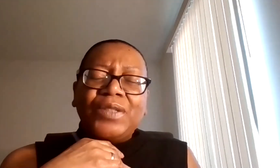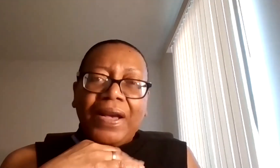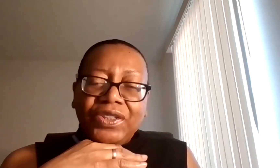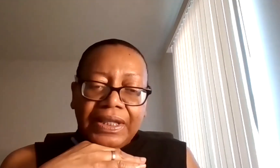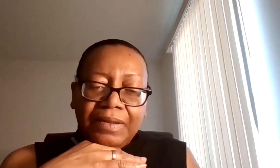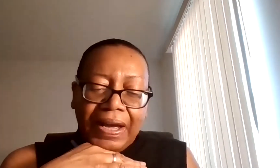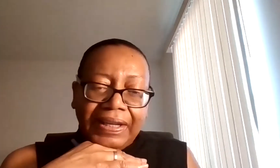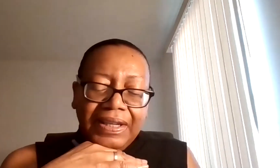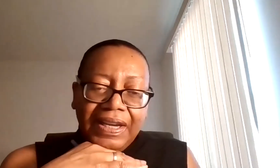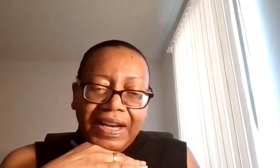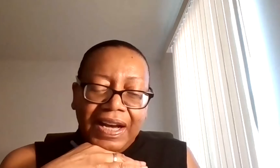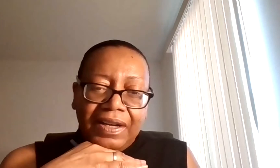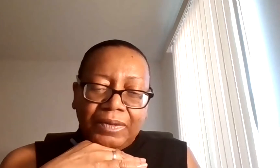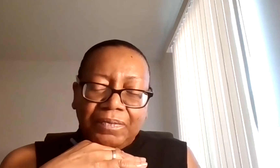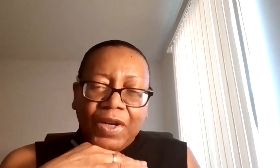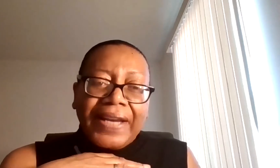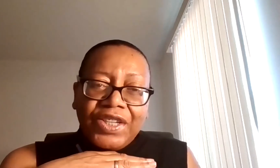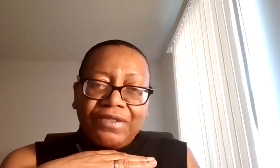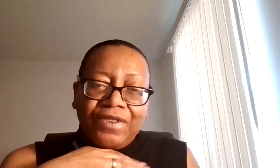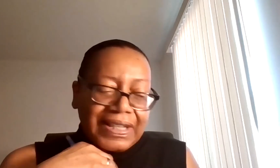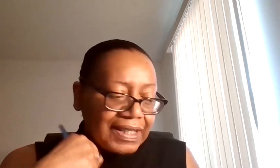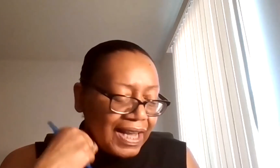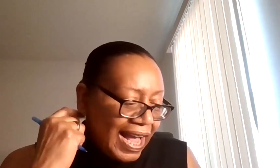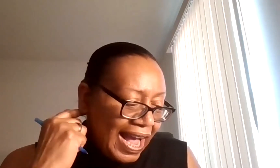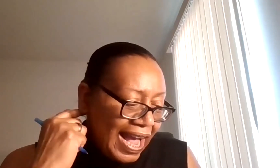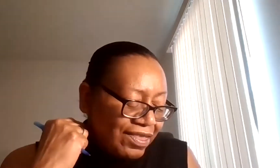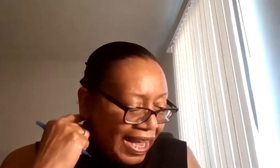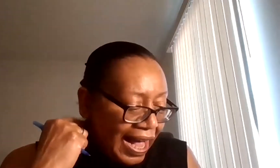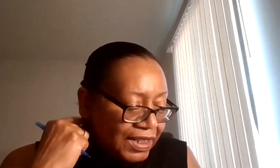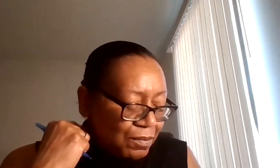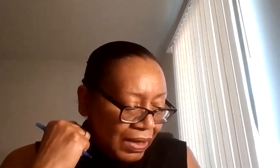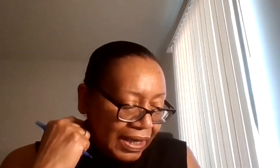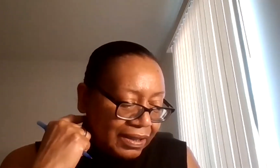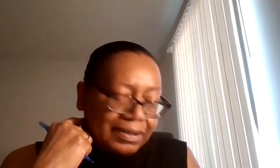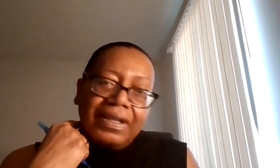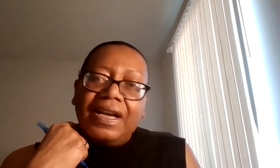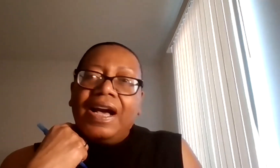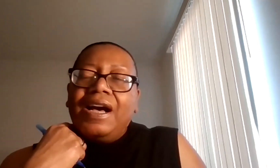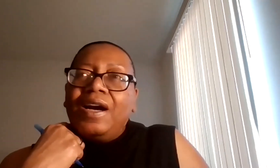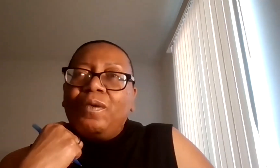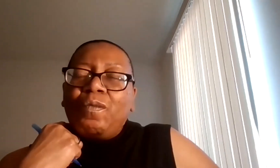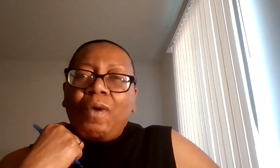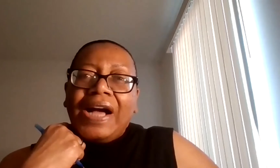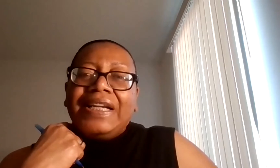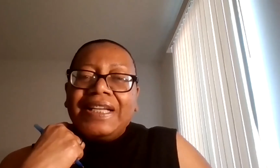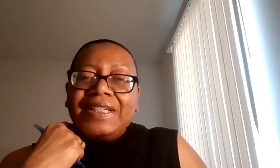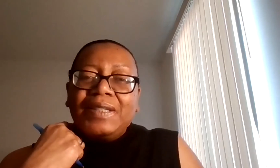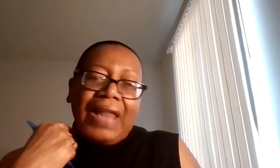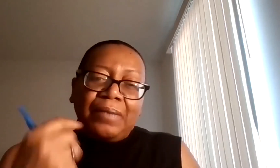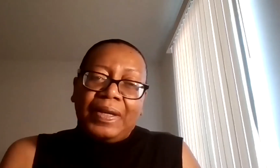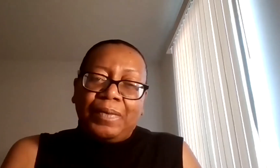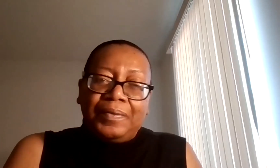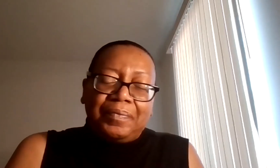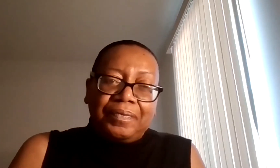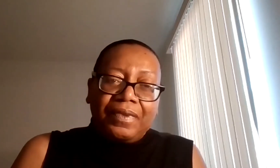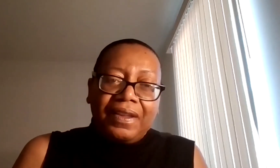friends, especially my, um, Caucasian friends. And they asked me, what is